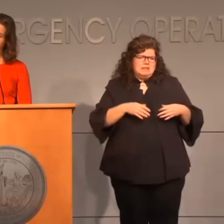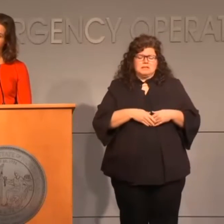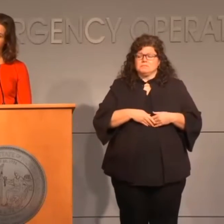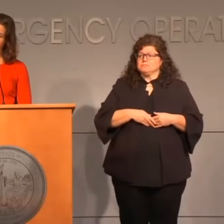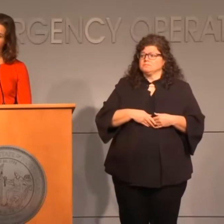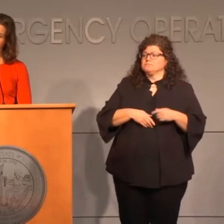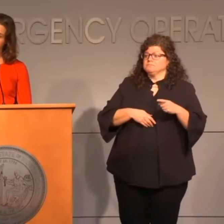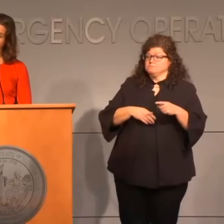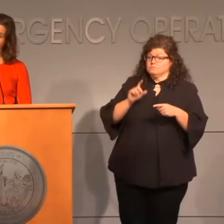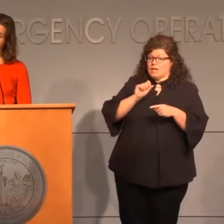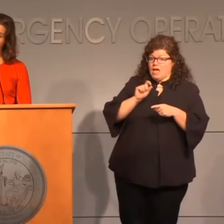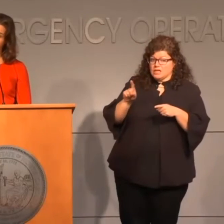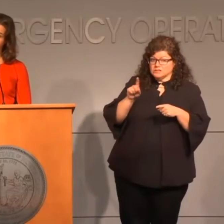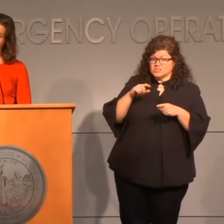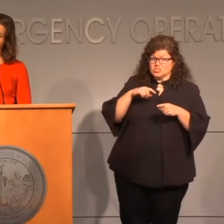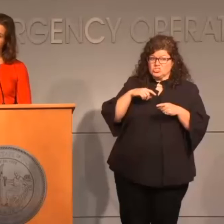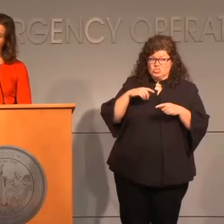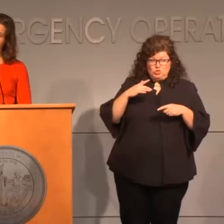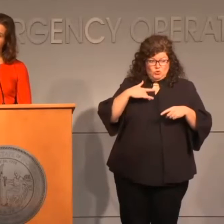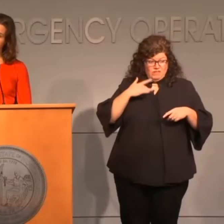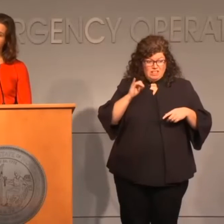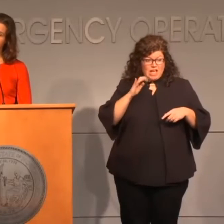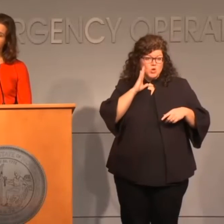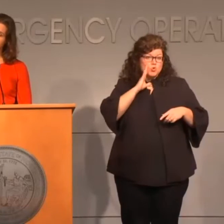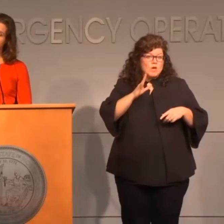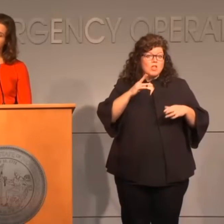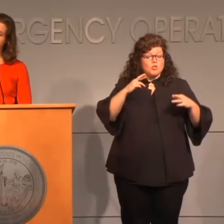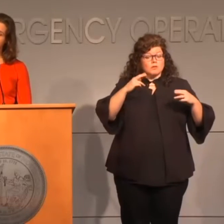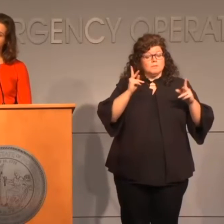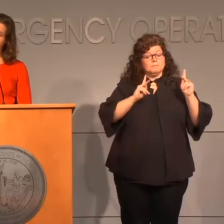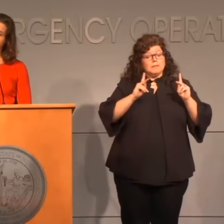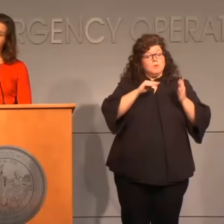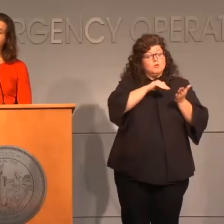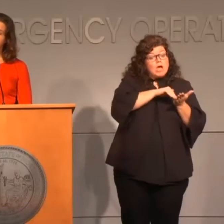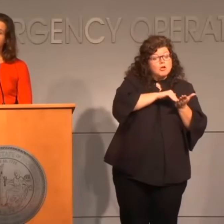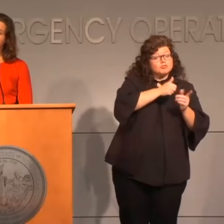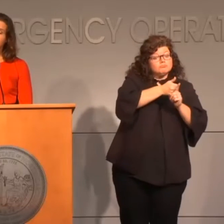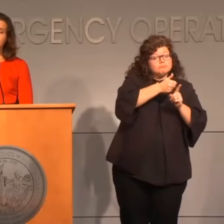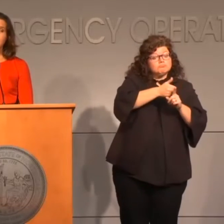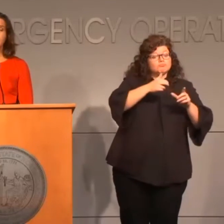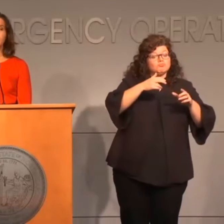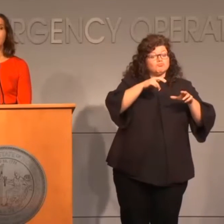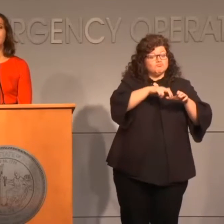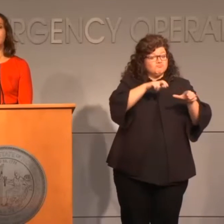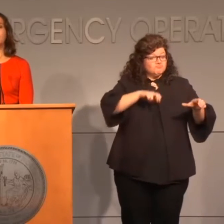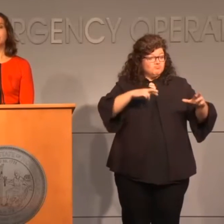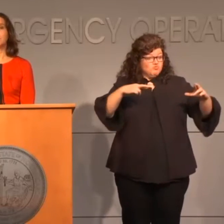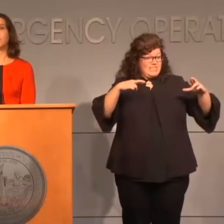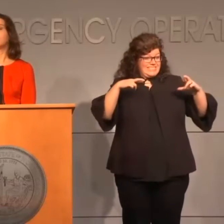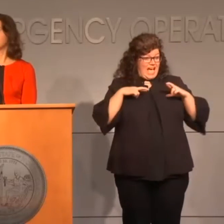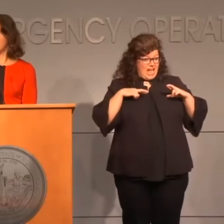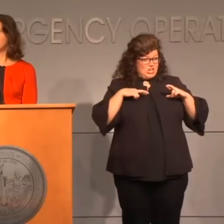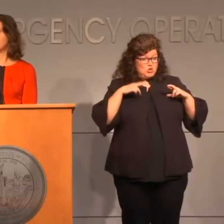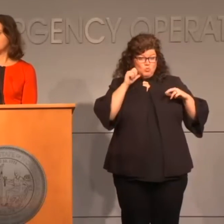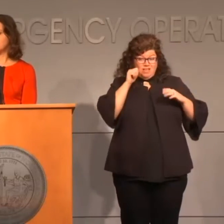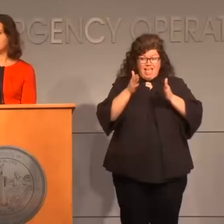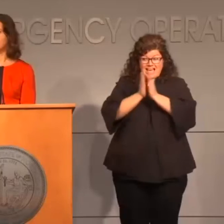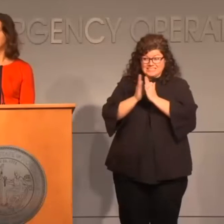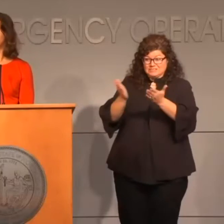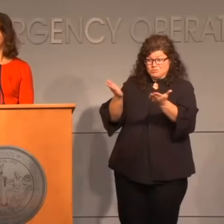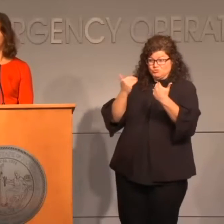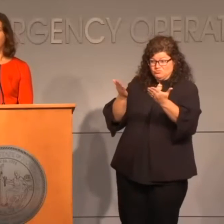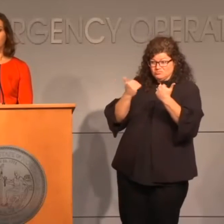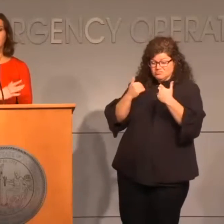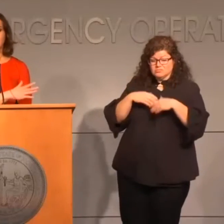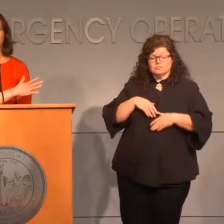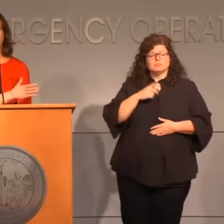considering bringing back, like, the tired of doctors and nurses to help with a month or a month? Yeah, obviously our health care workforce is